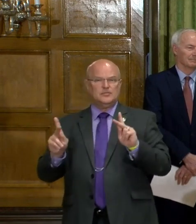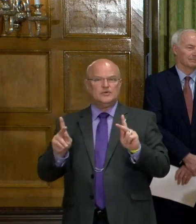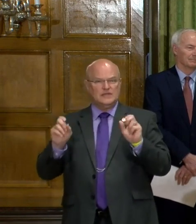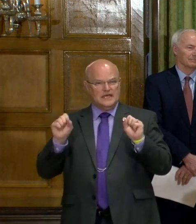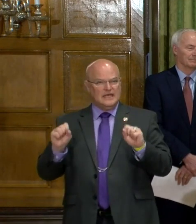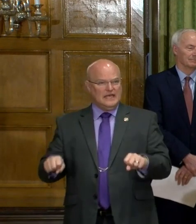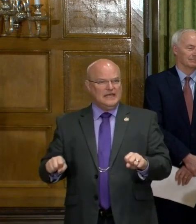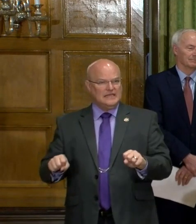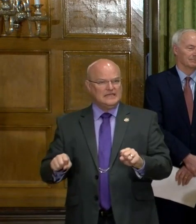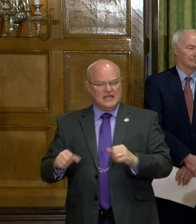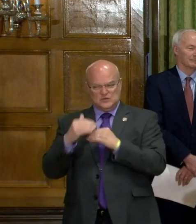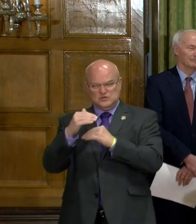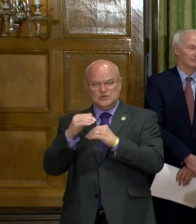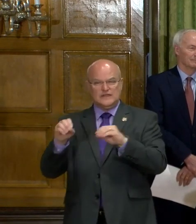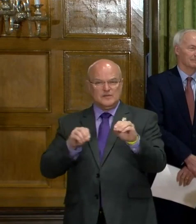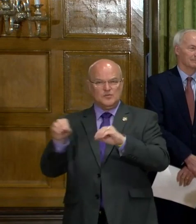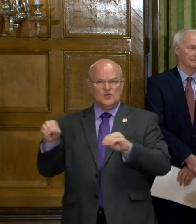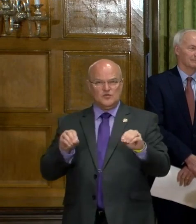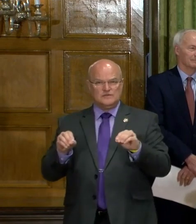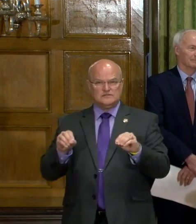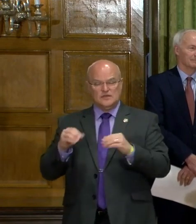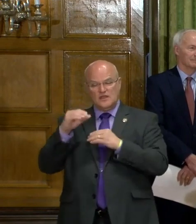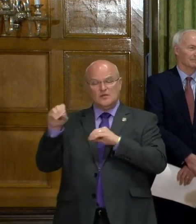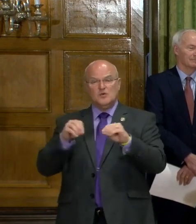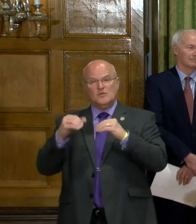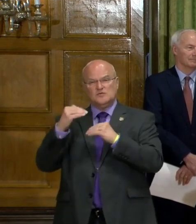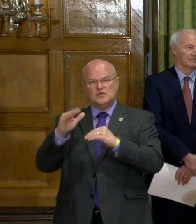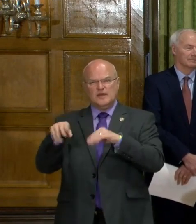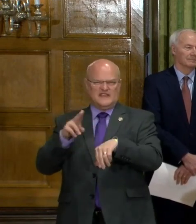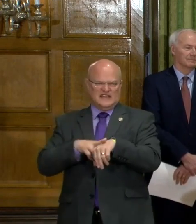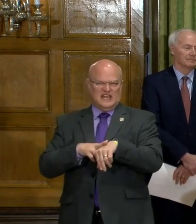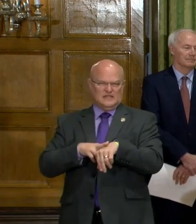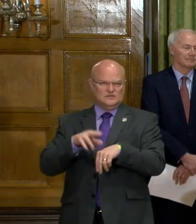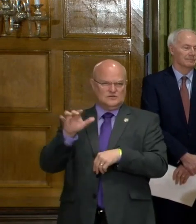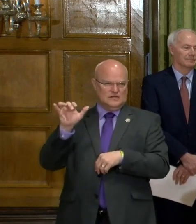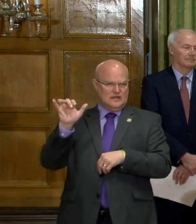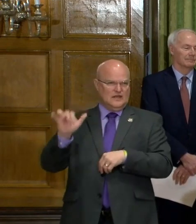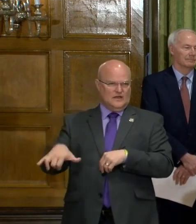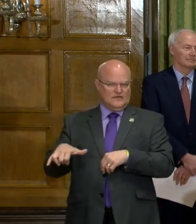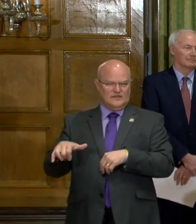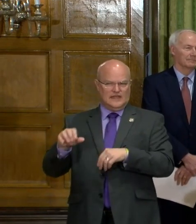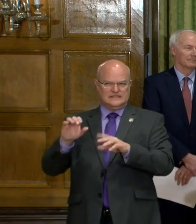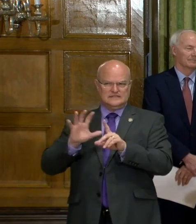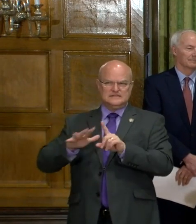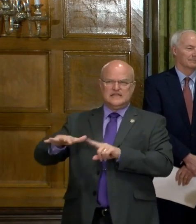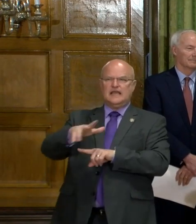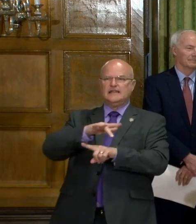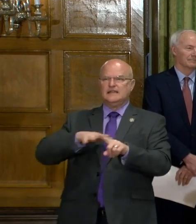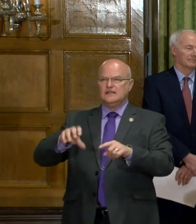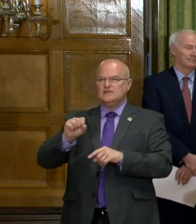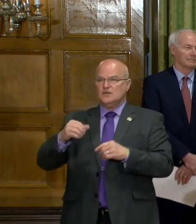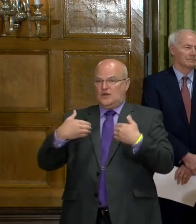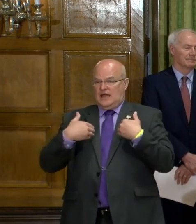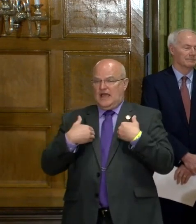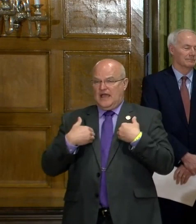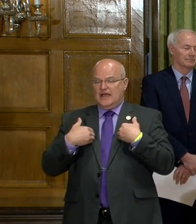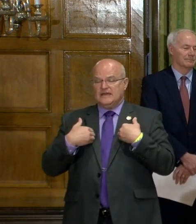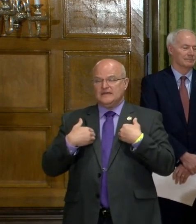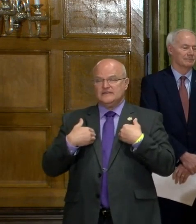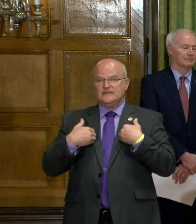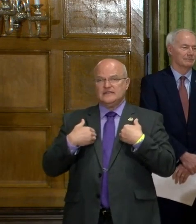can restrict their movements. Their movements are restricted just by the nature of that setting. So having